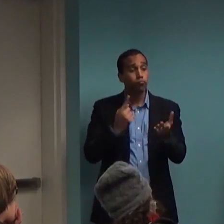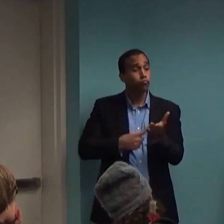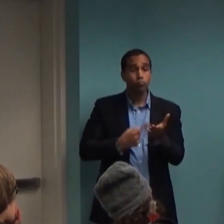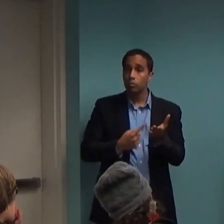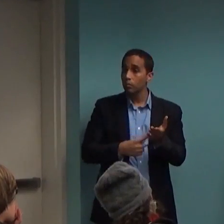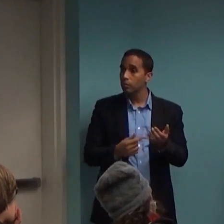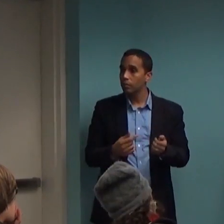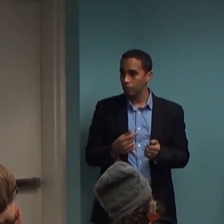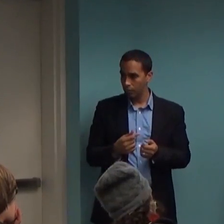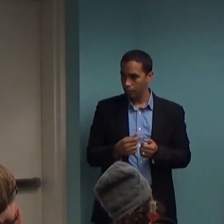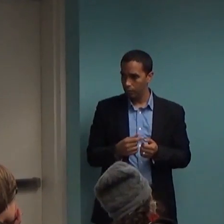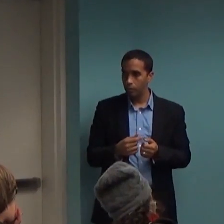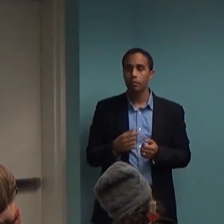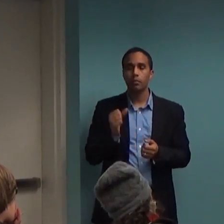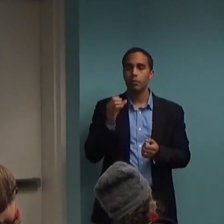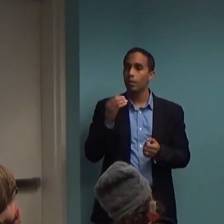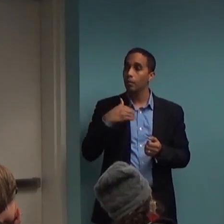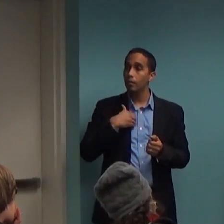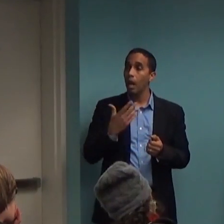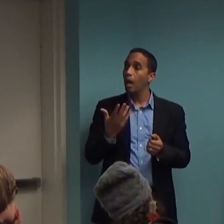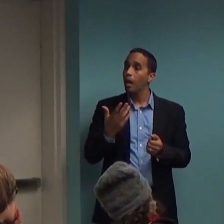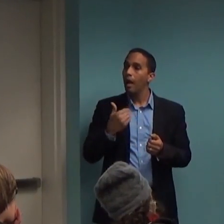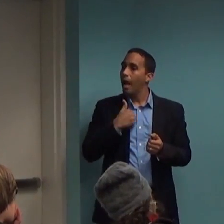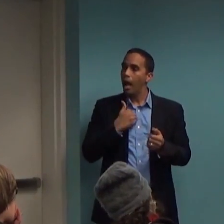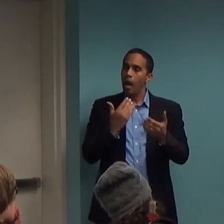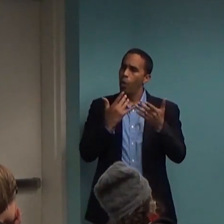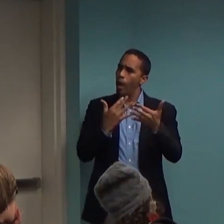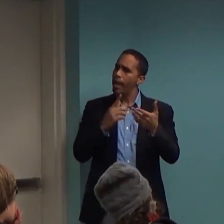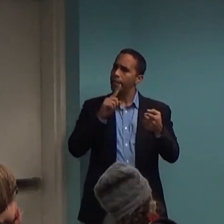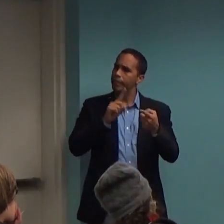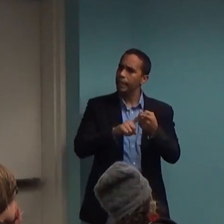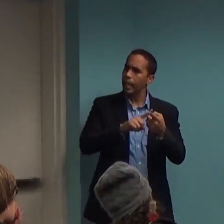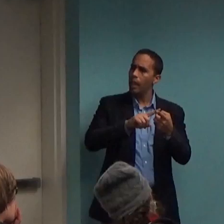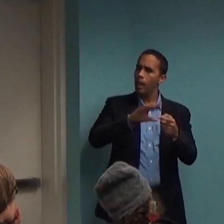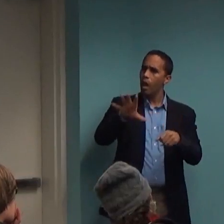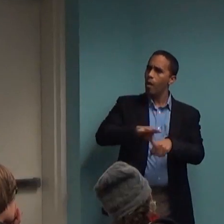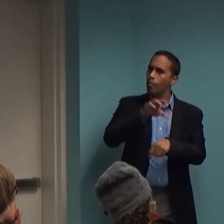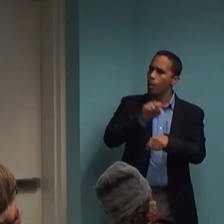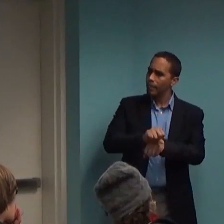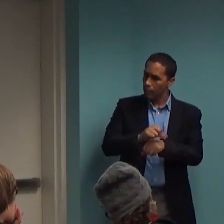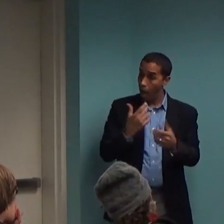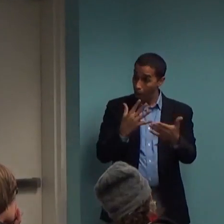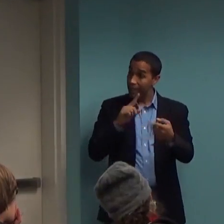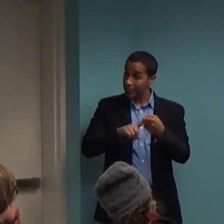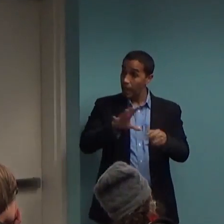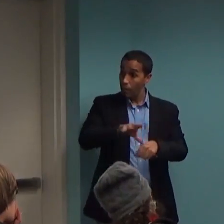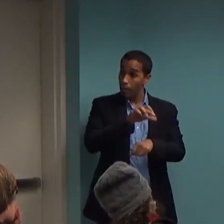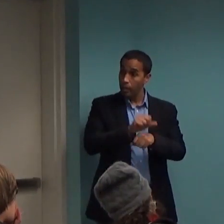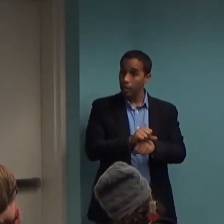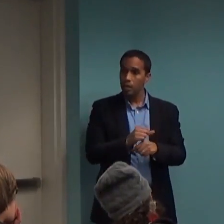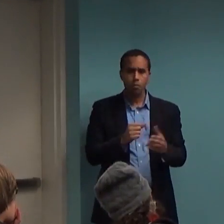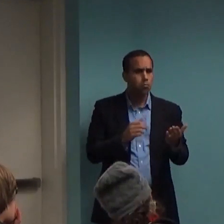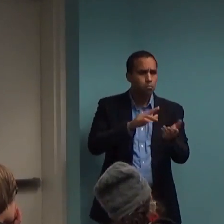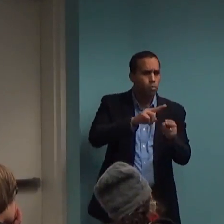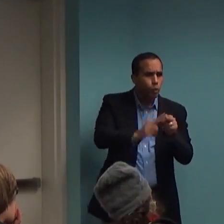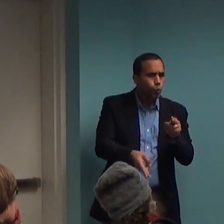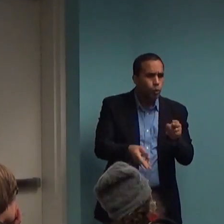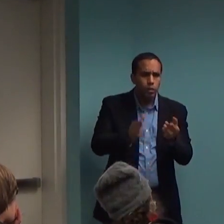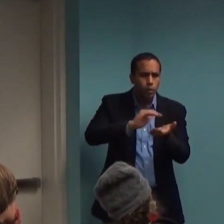Don't wait until your next appointment to inquire about possible dosage reduction. So when you're there, you know, ask the doctor, how are we doing?